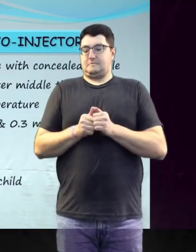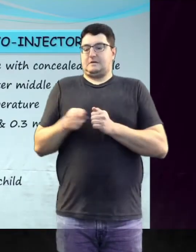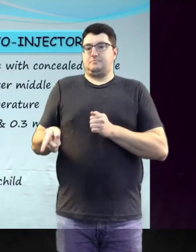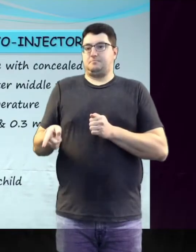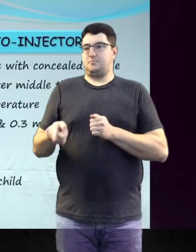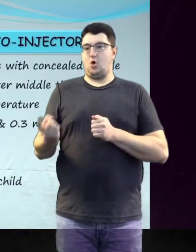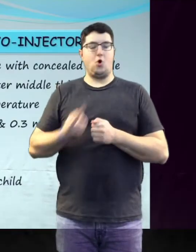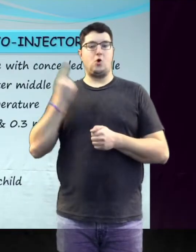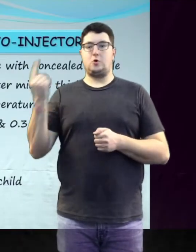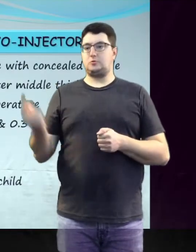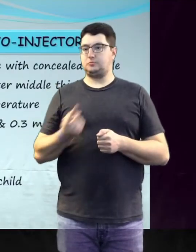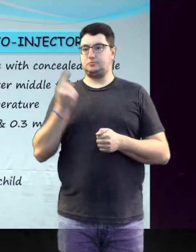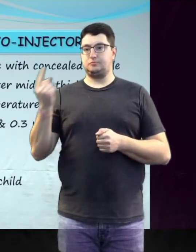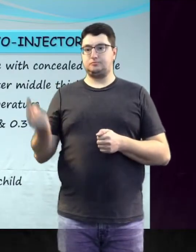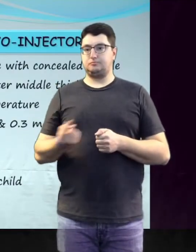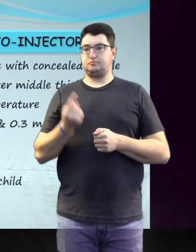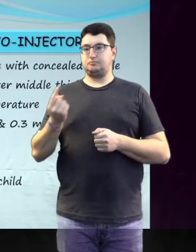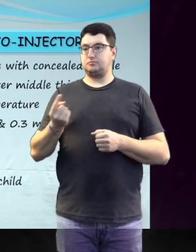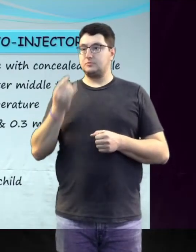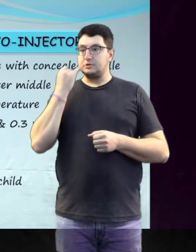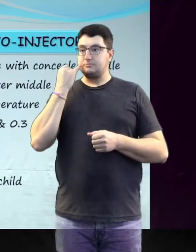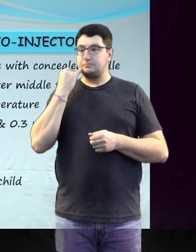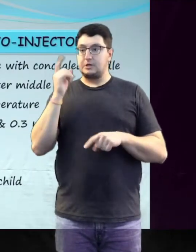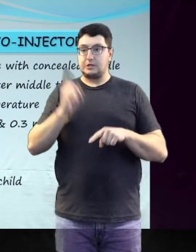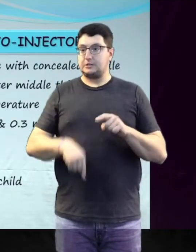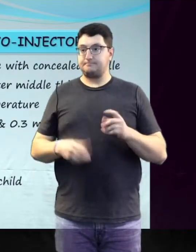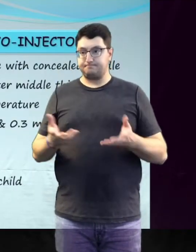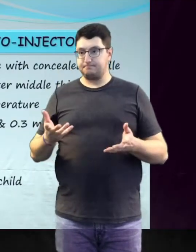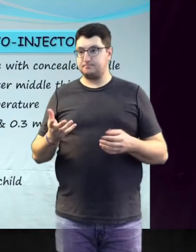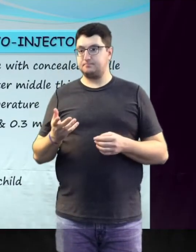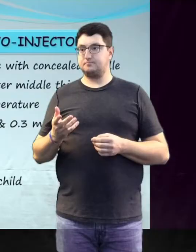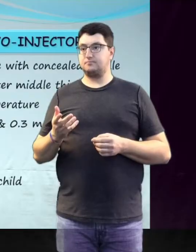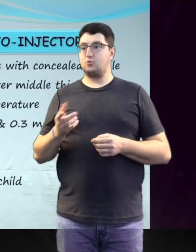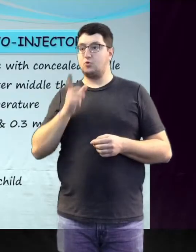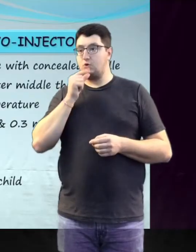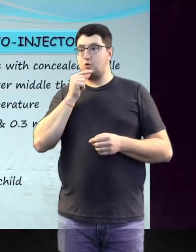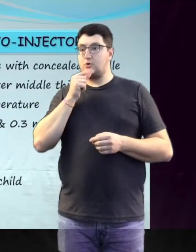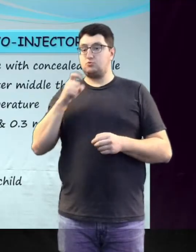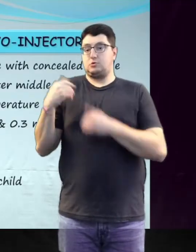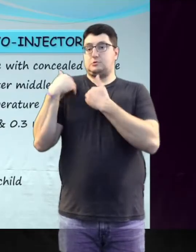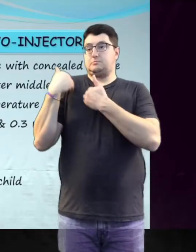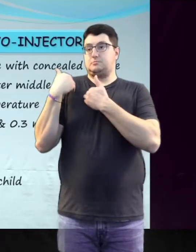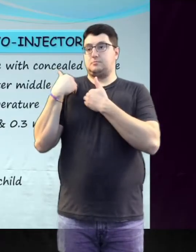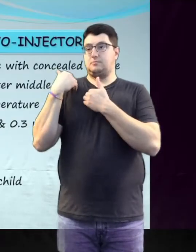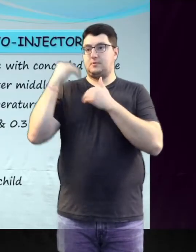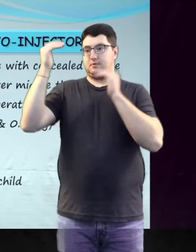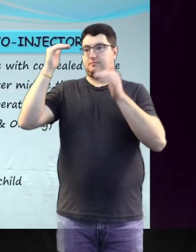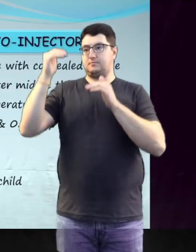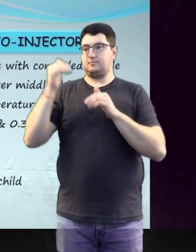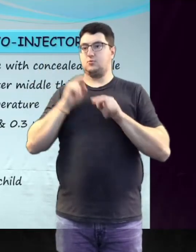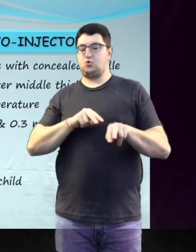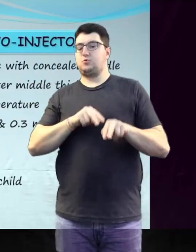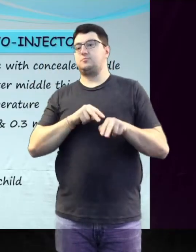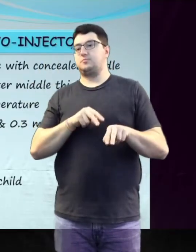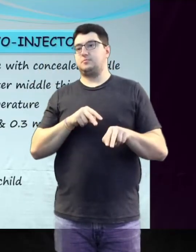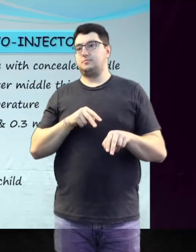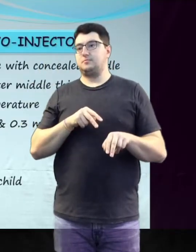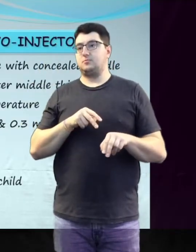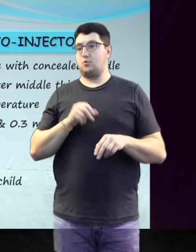epinephrine autoinjector at all times. If they are not able to do so, it should be carried by the adult responsible